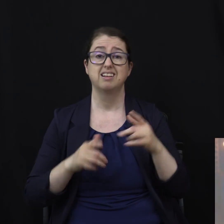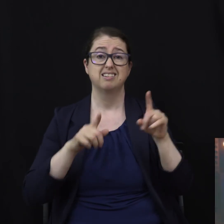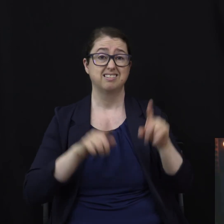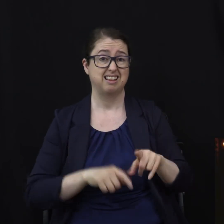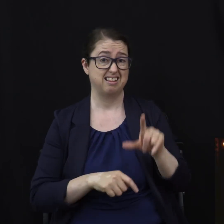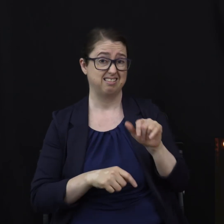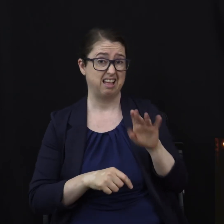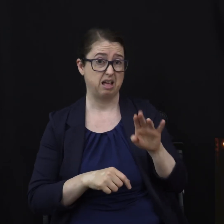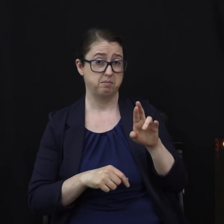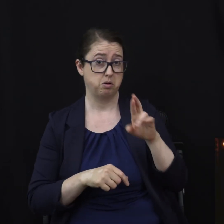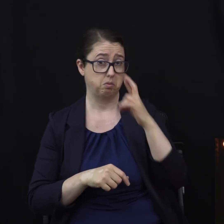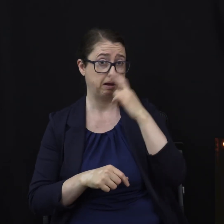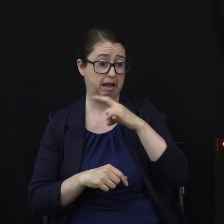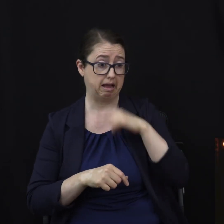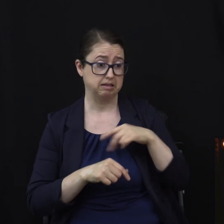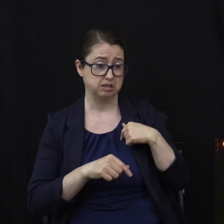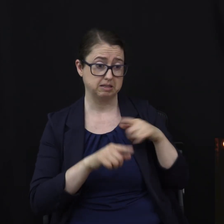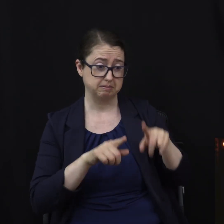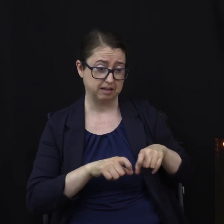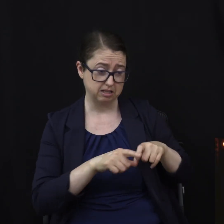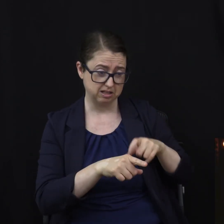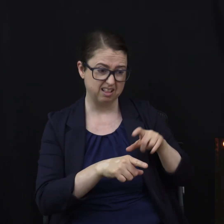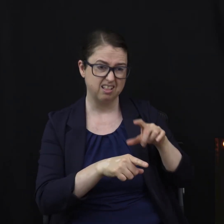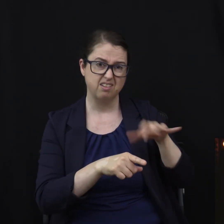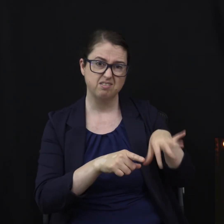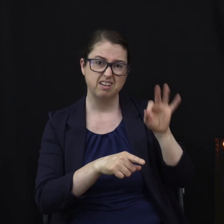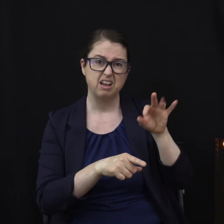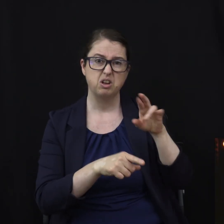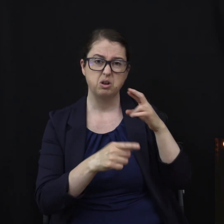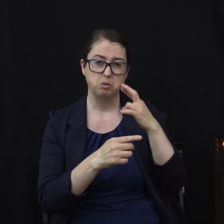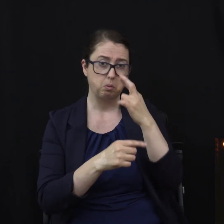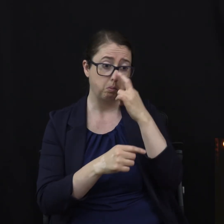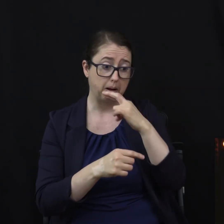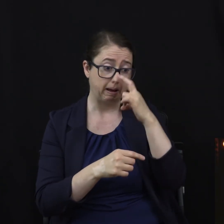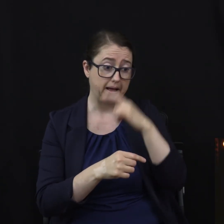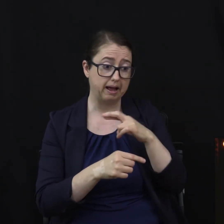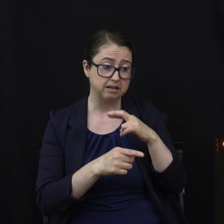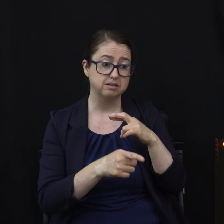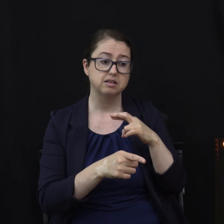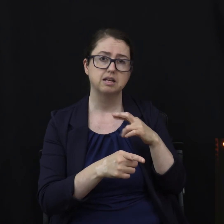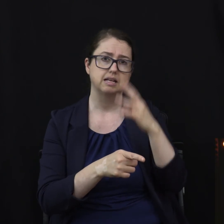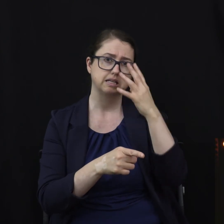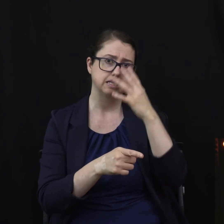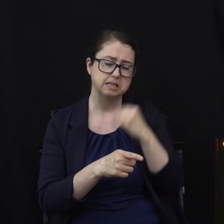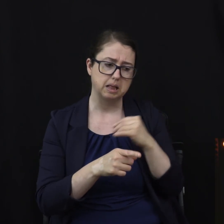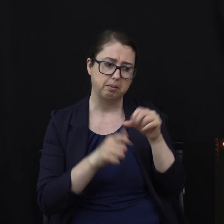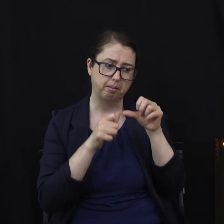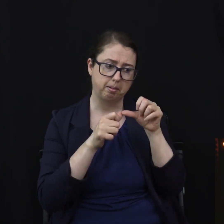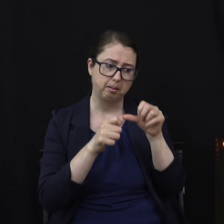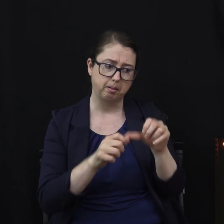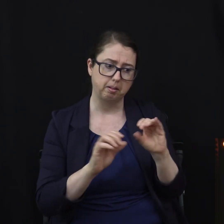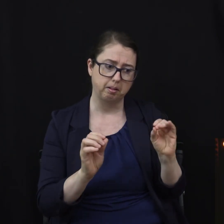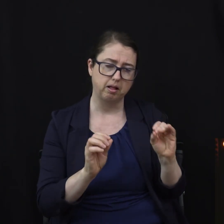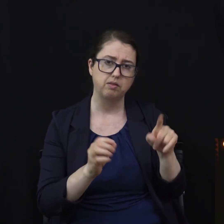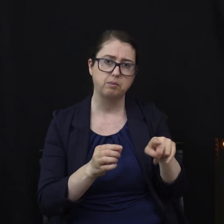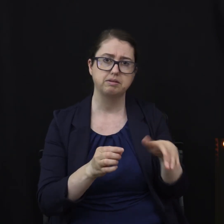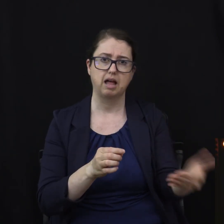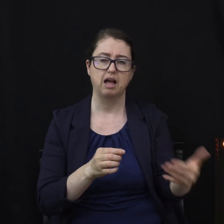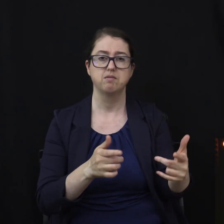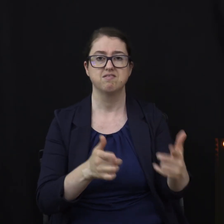rats would die quicker from sleep deprivation than starvation. Studies show that if you are not getting enough sleep